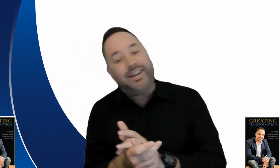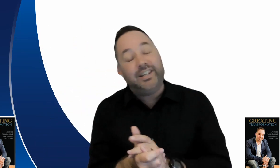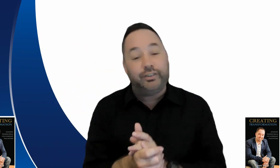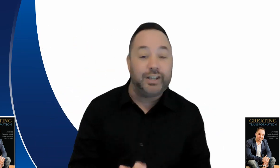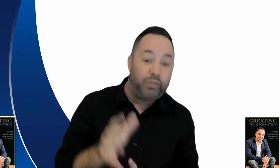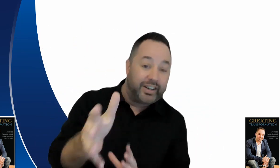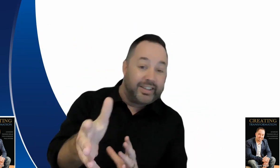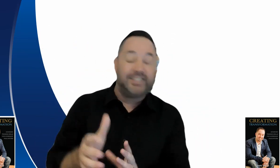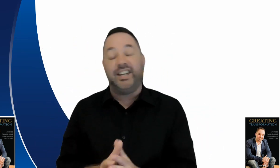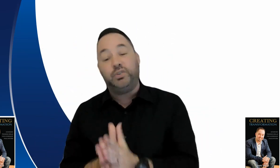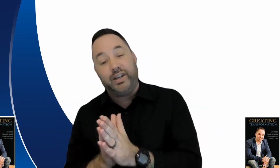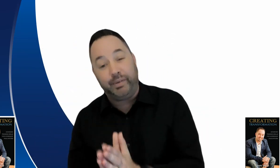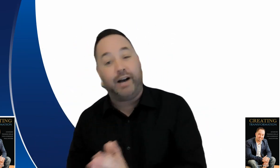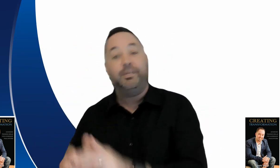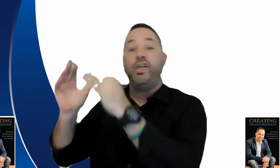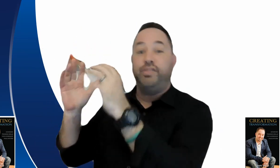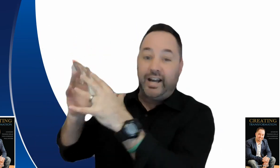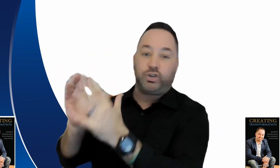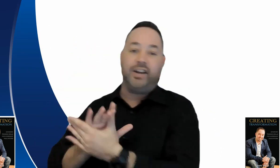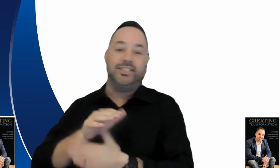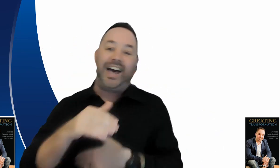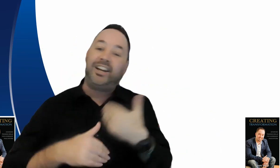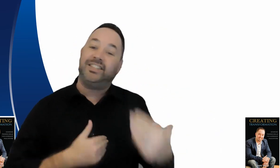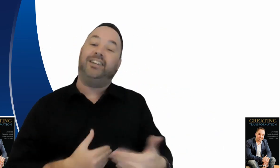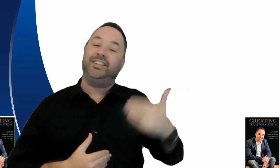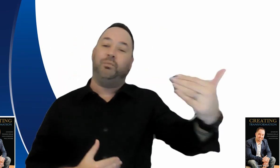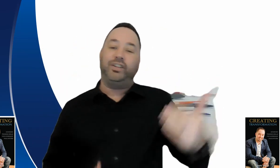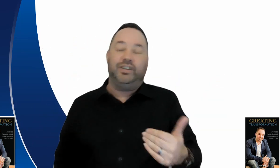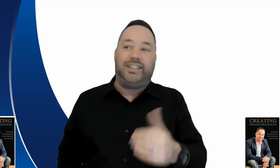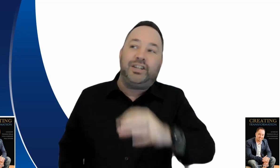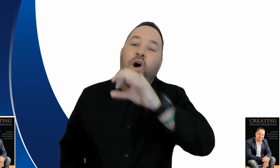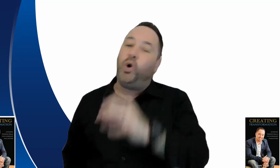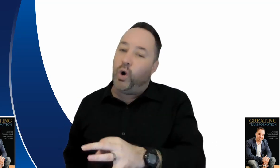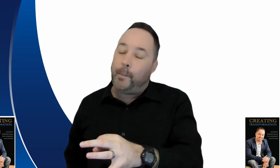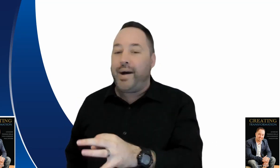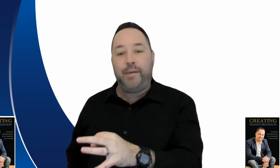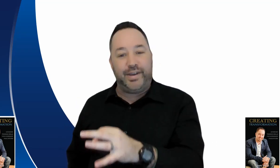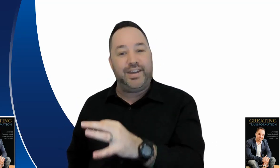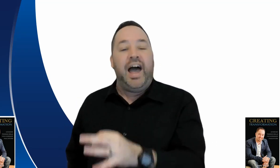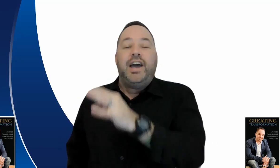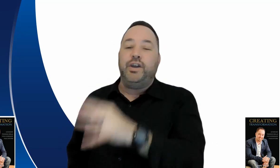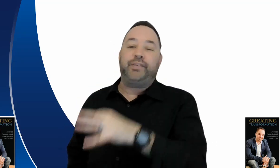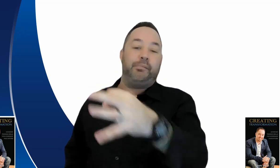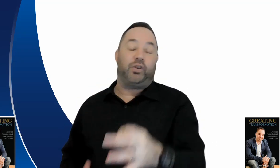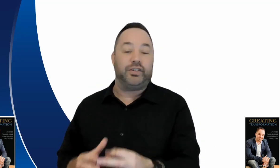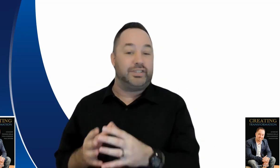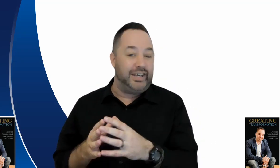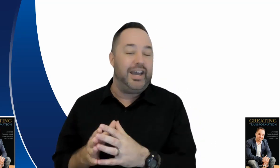you've been guilty of one of these things where you've become that trainer has accidentally done one of those things or maybe you've come across the